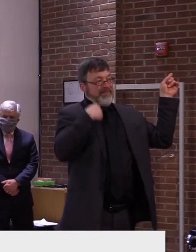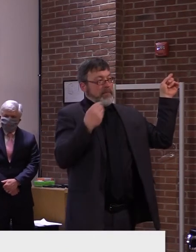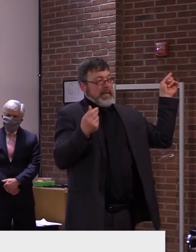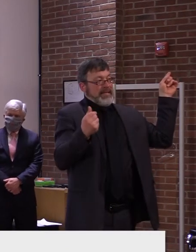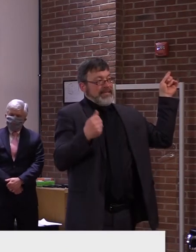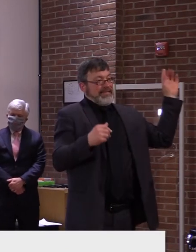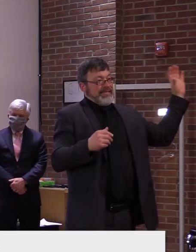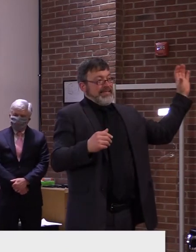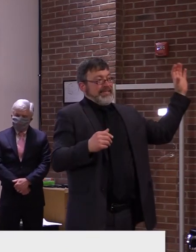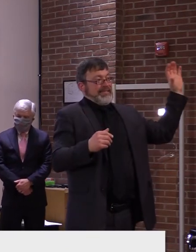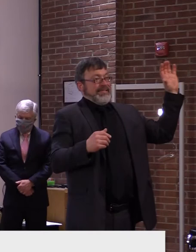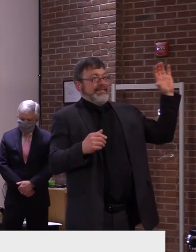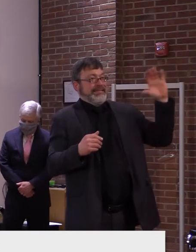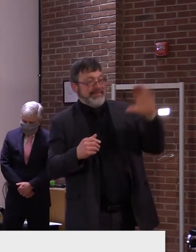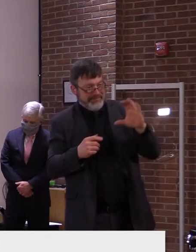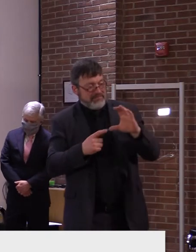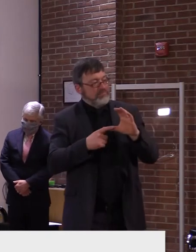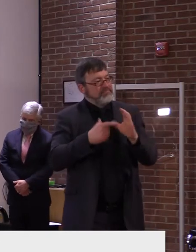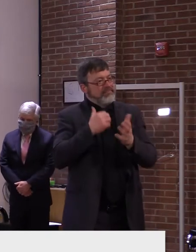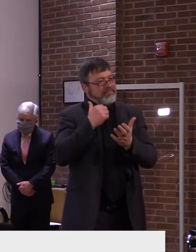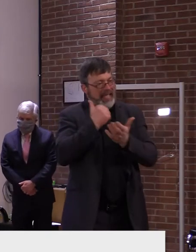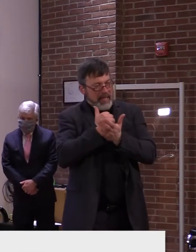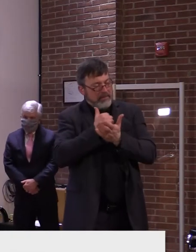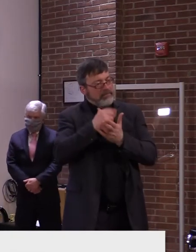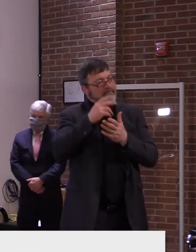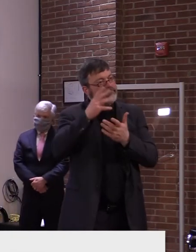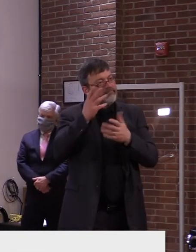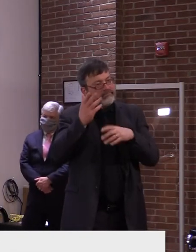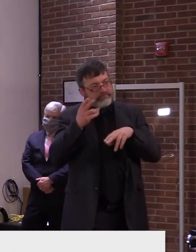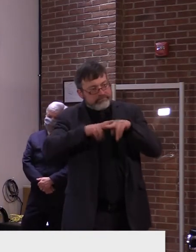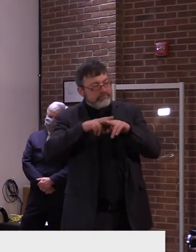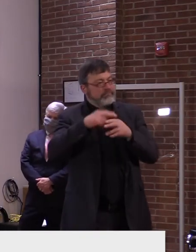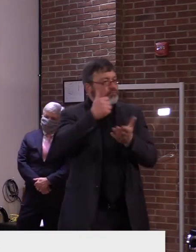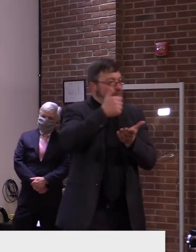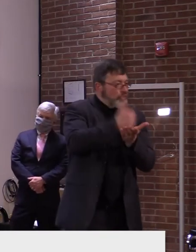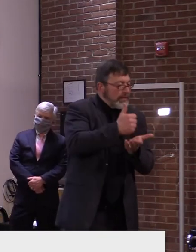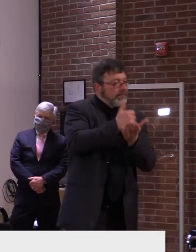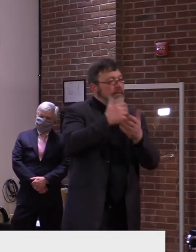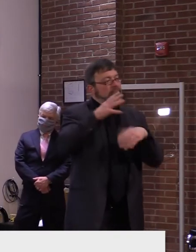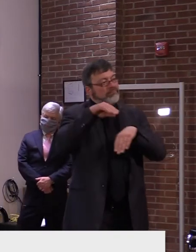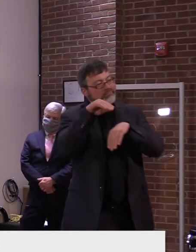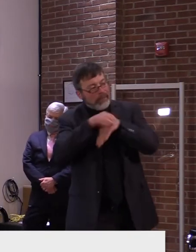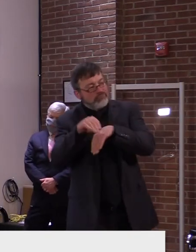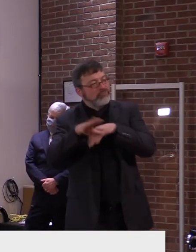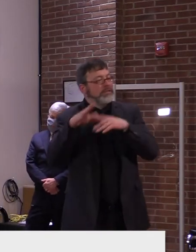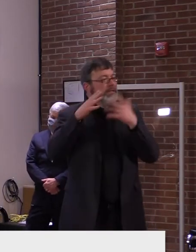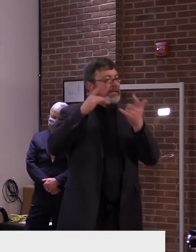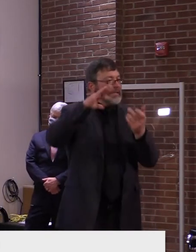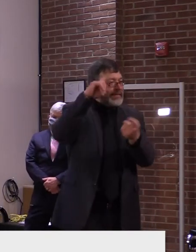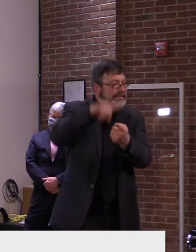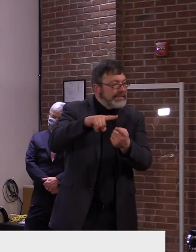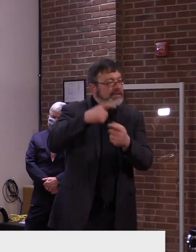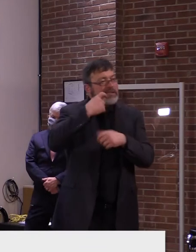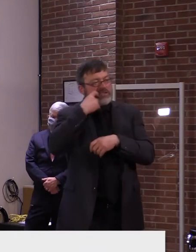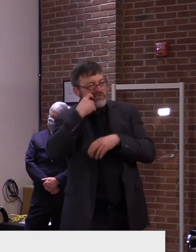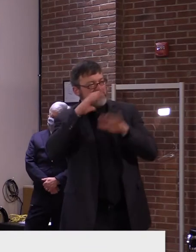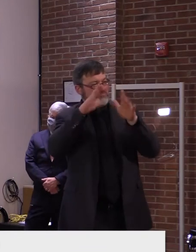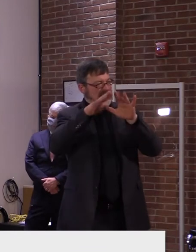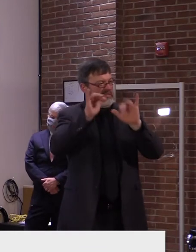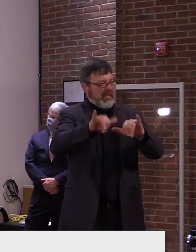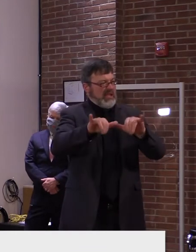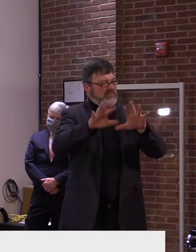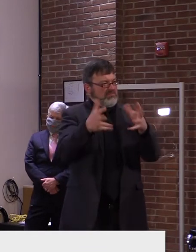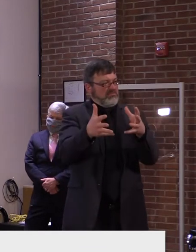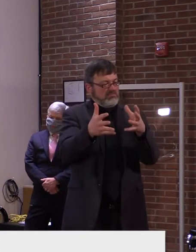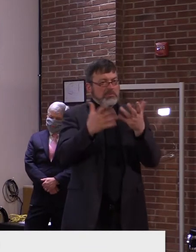Well, we'll certainly reflect on that. Uh, we know we have our challenges in terms of the opioid crisis. The pandemic has had,